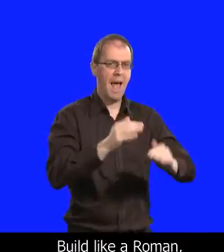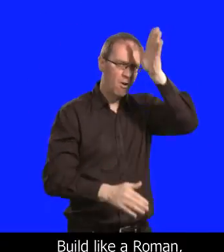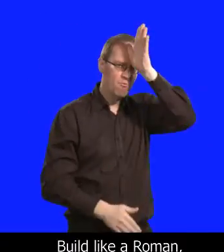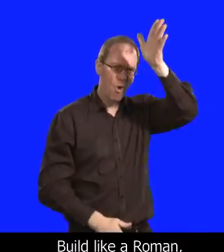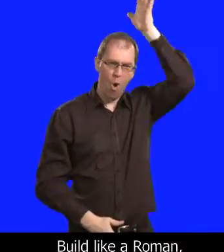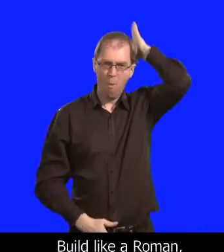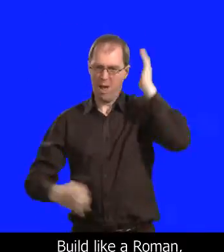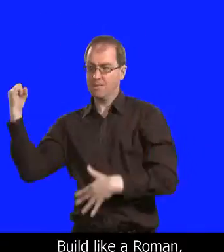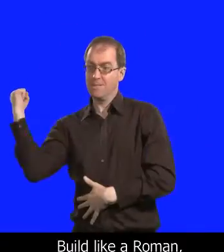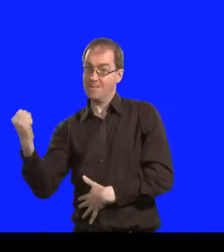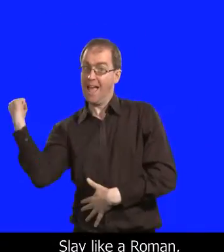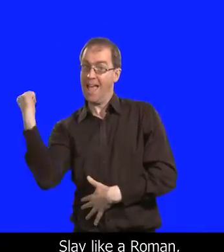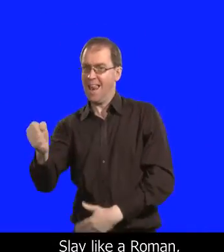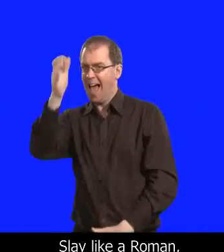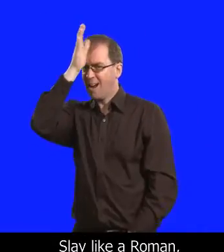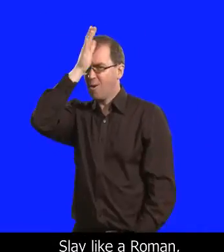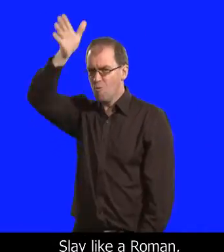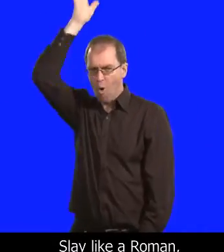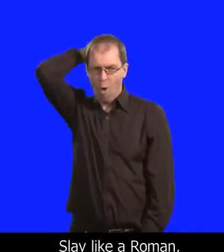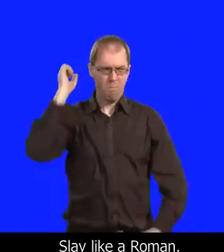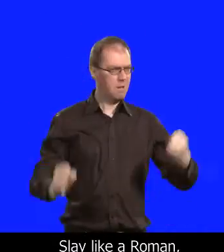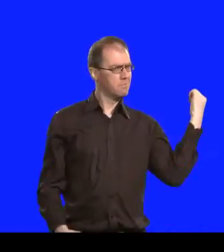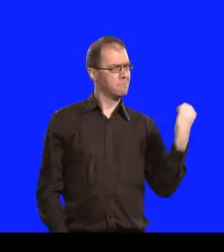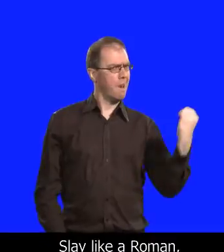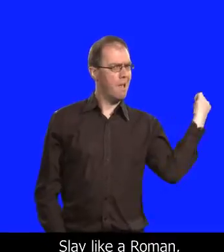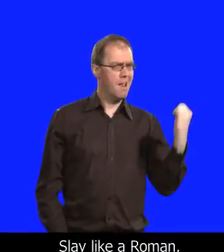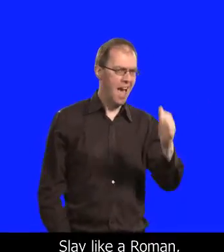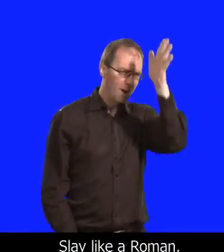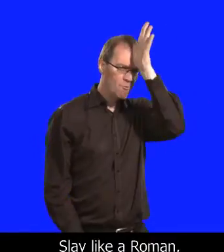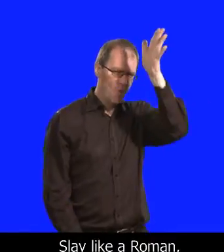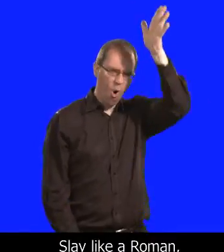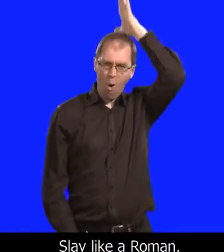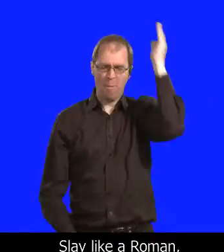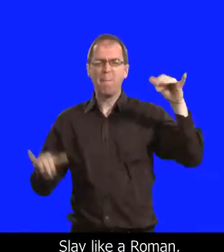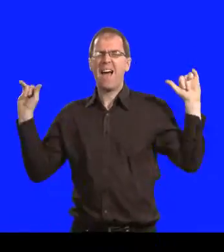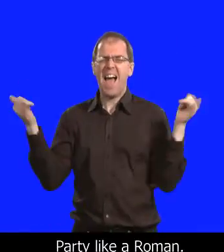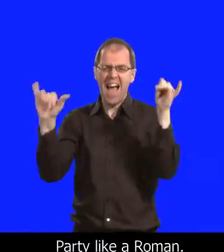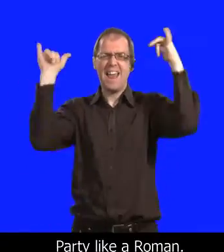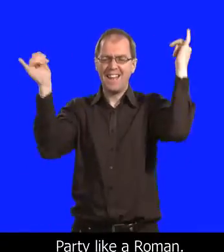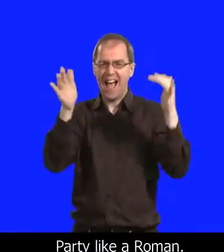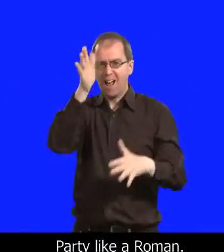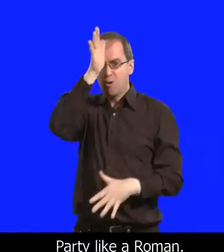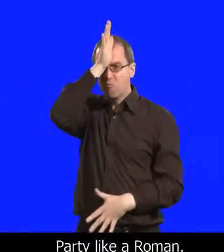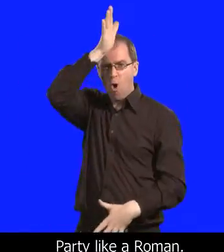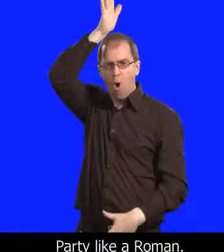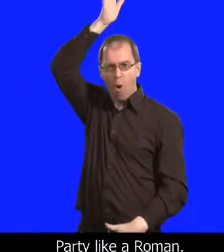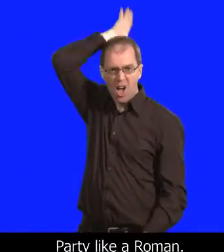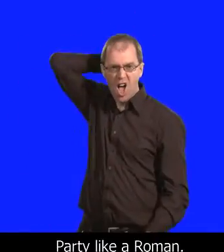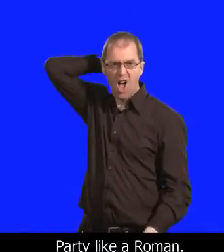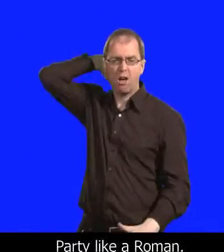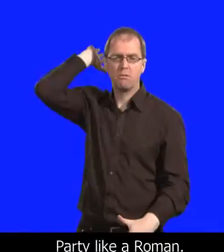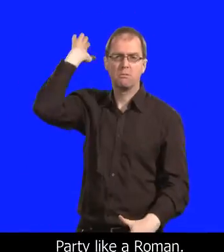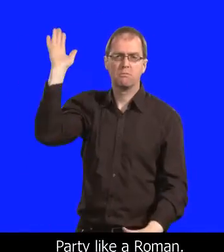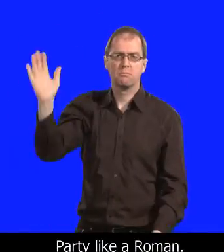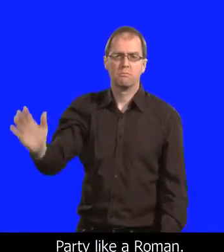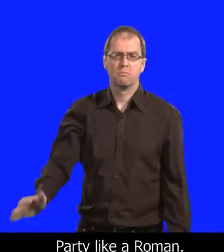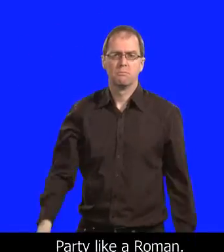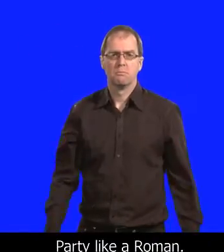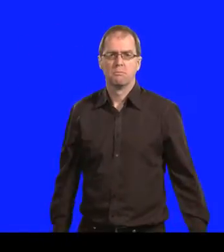build like a Roman Say like a Roman, say like a Roman Party like a Roman